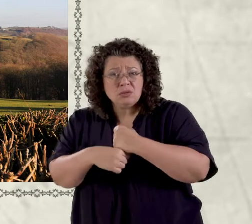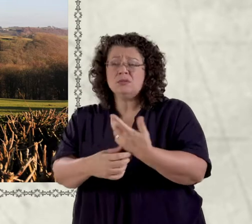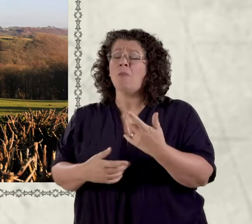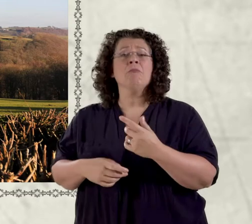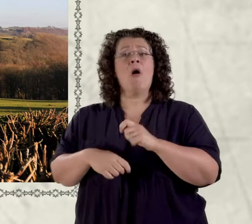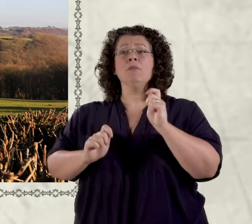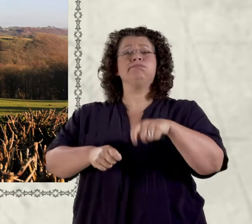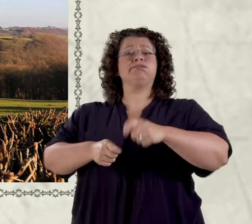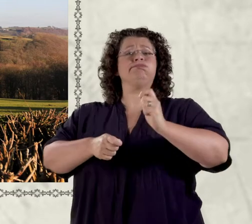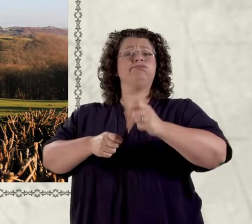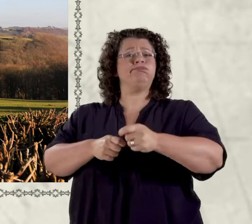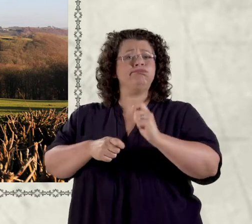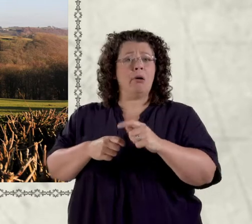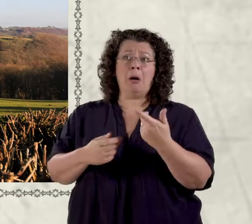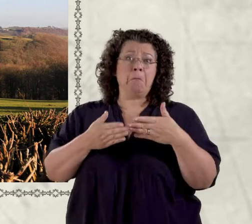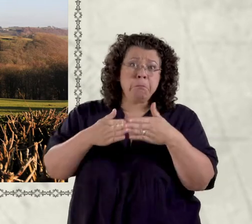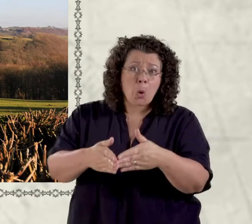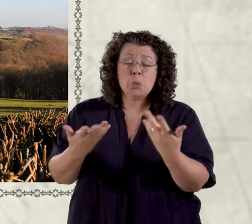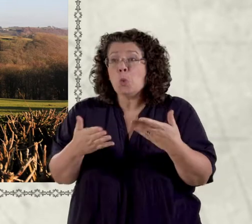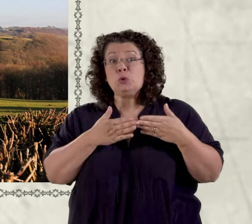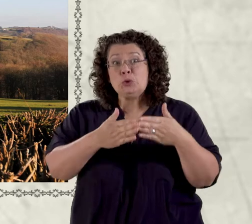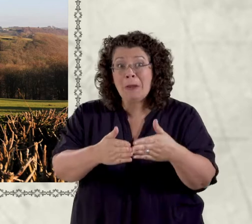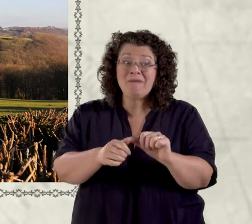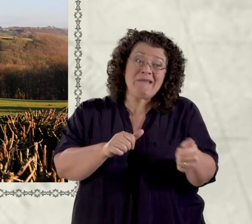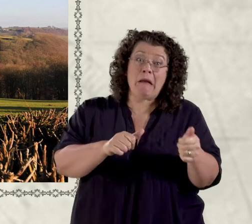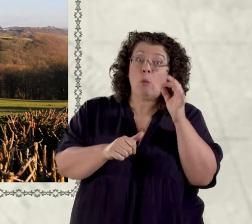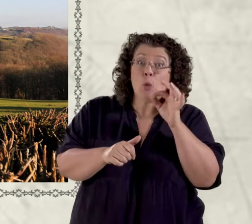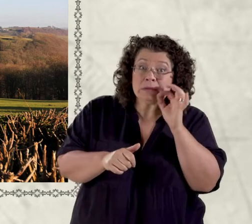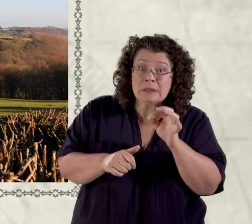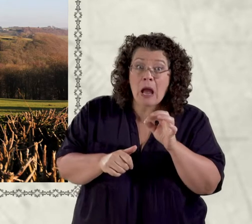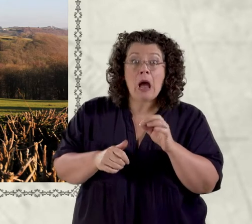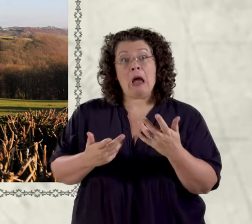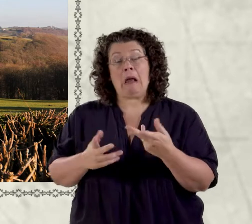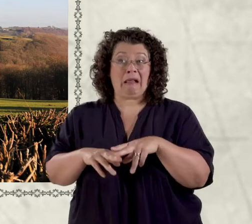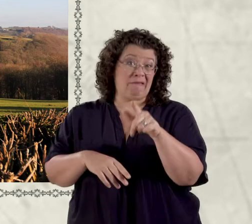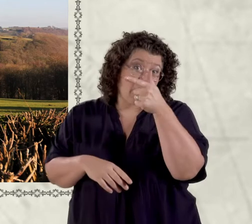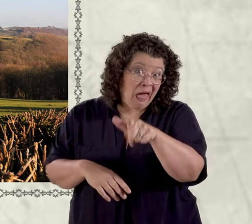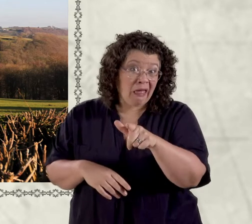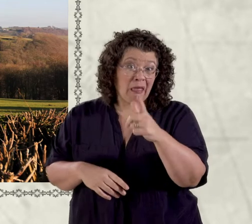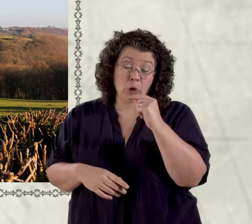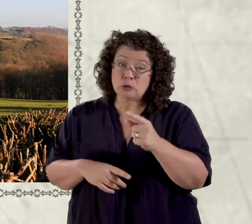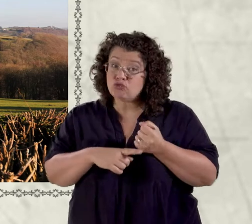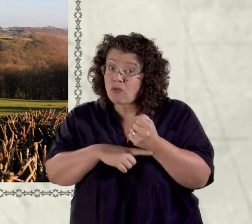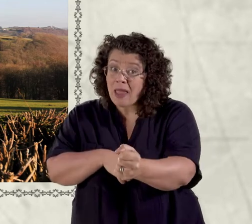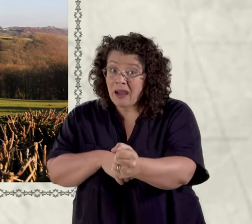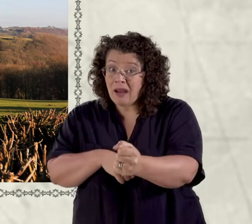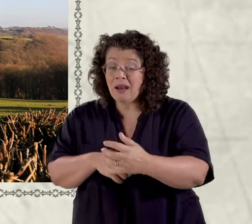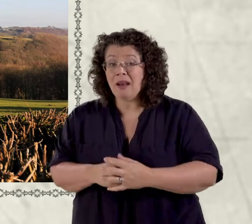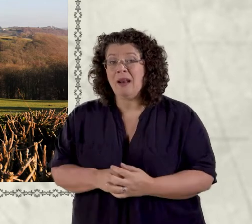a ship if you lived near the water and if you were very lucky you could take a train but there were